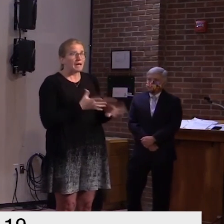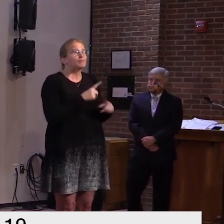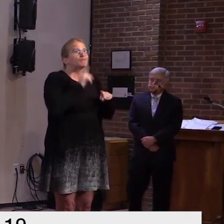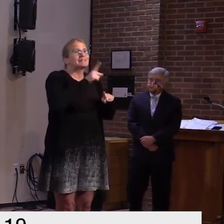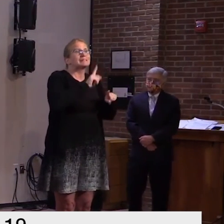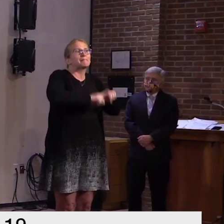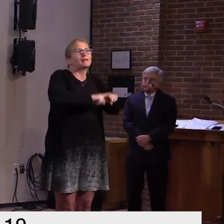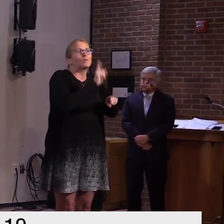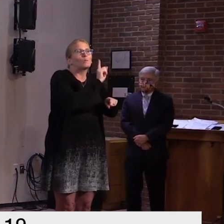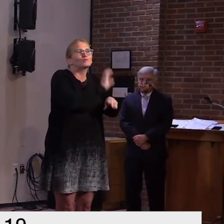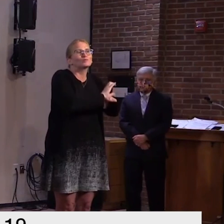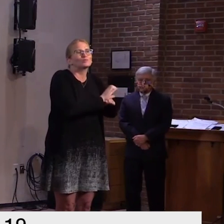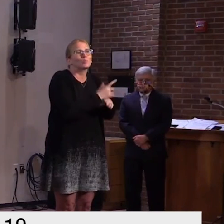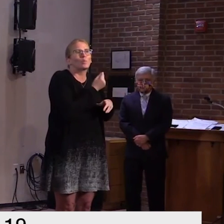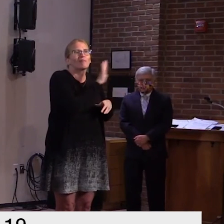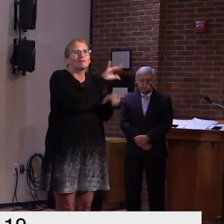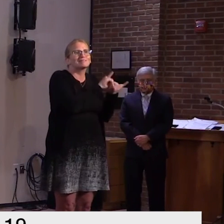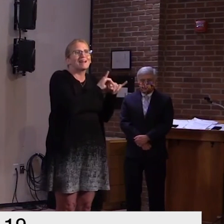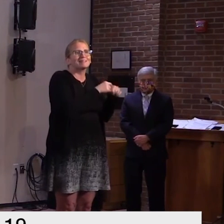thank you